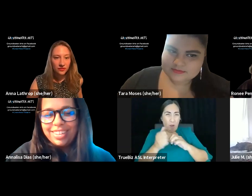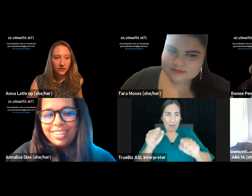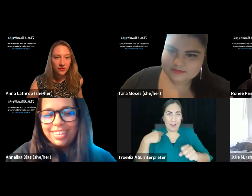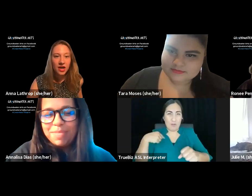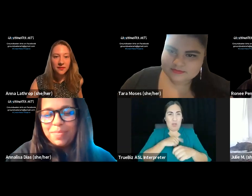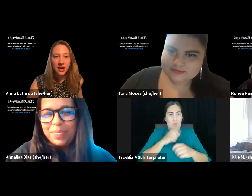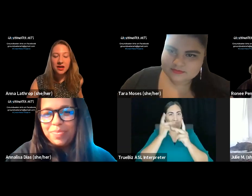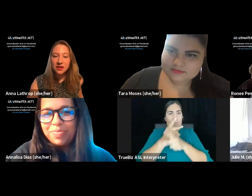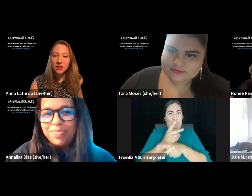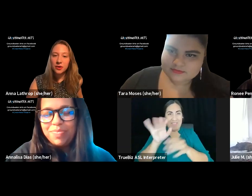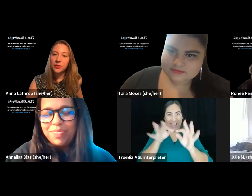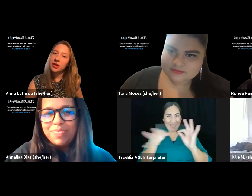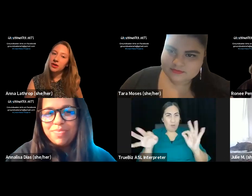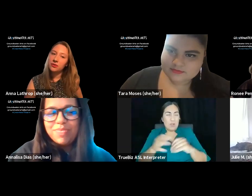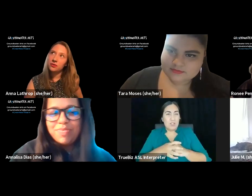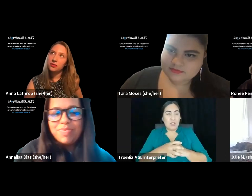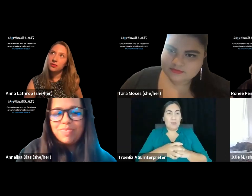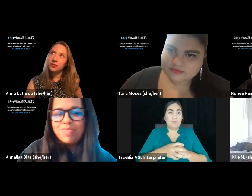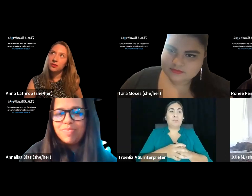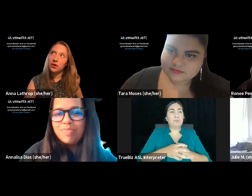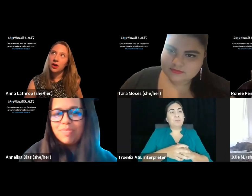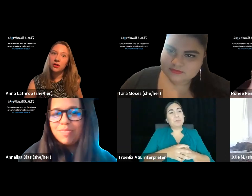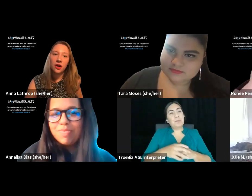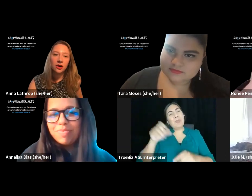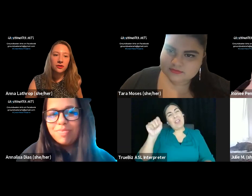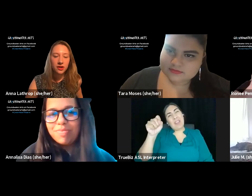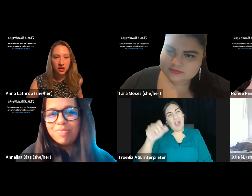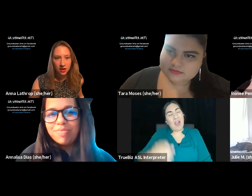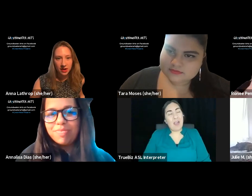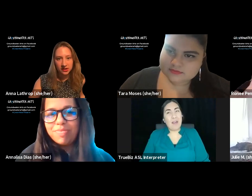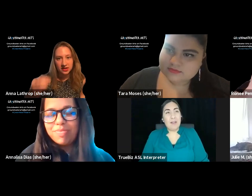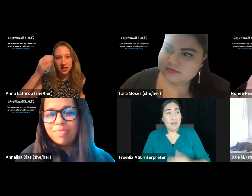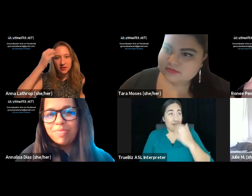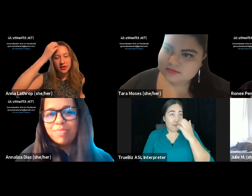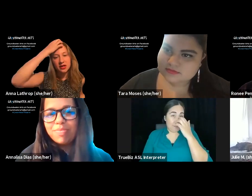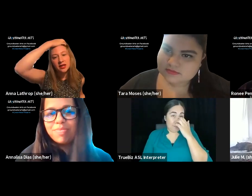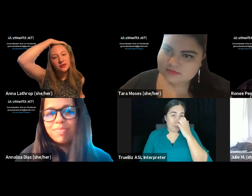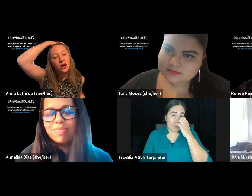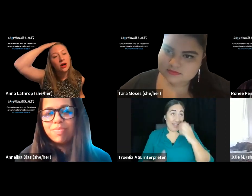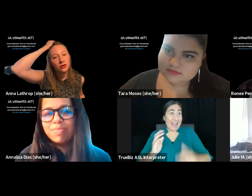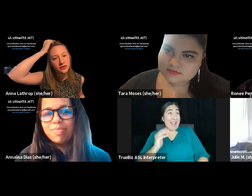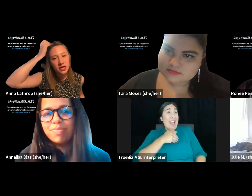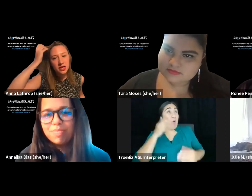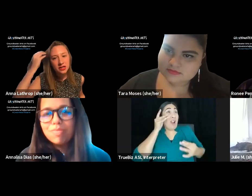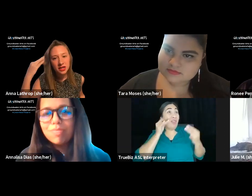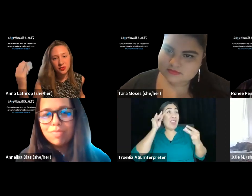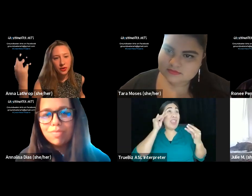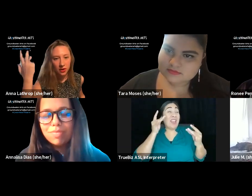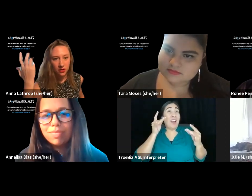Yeah. And I think when we are, our thinking about sustainability has evolved since we wrote